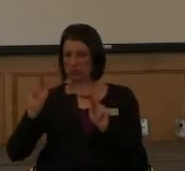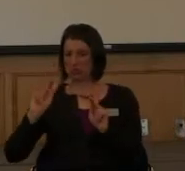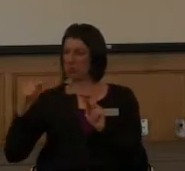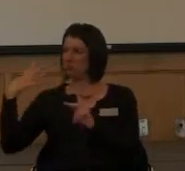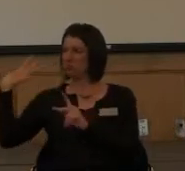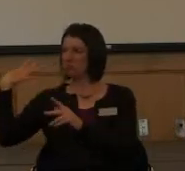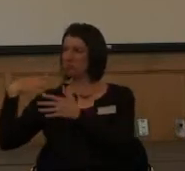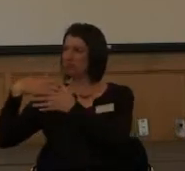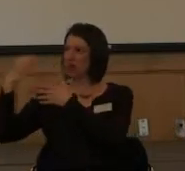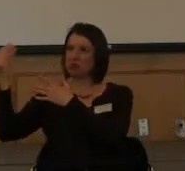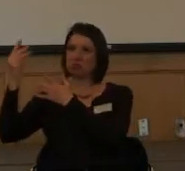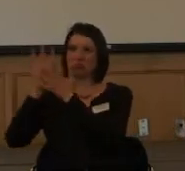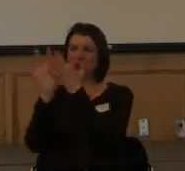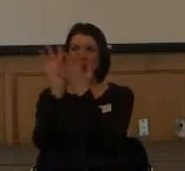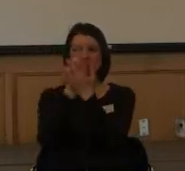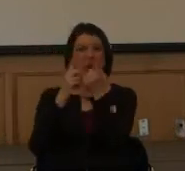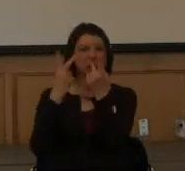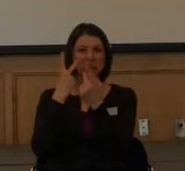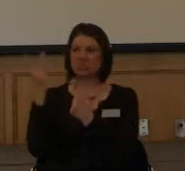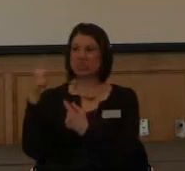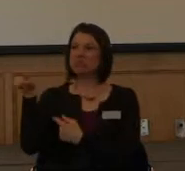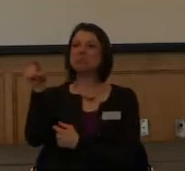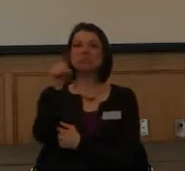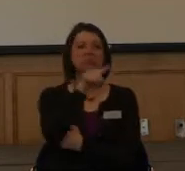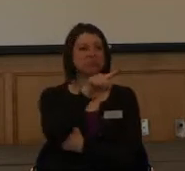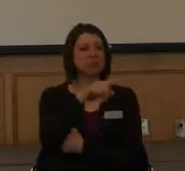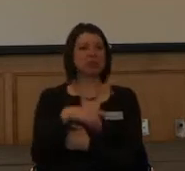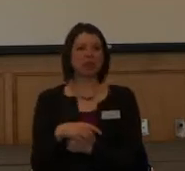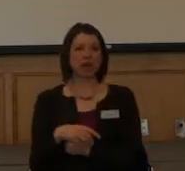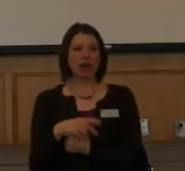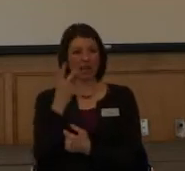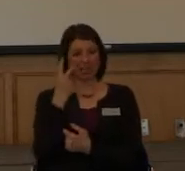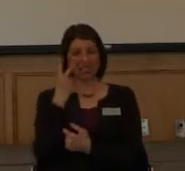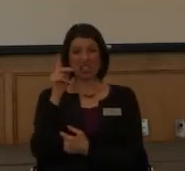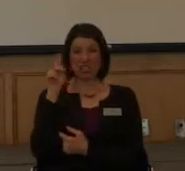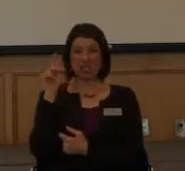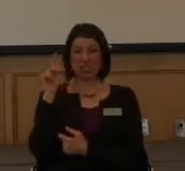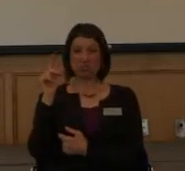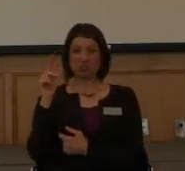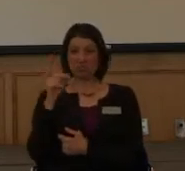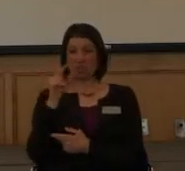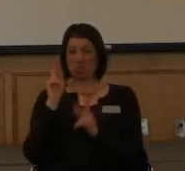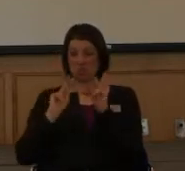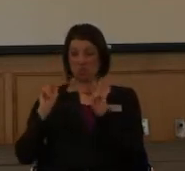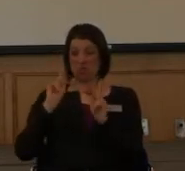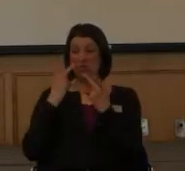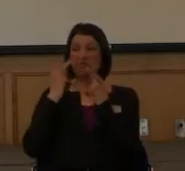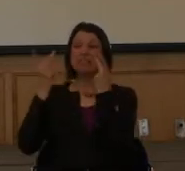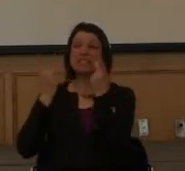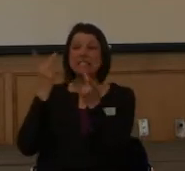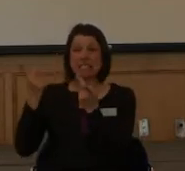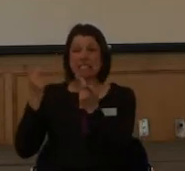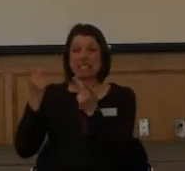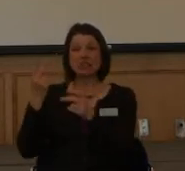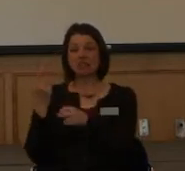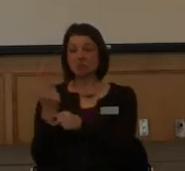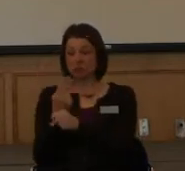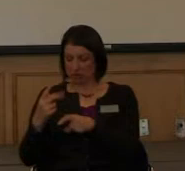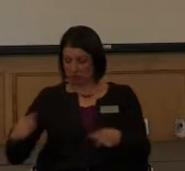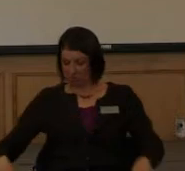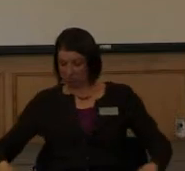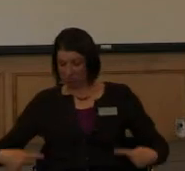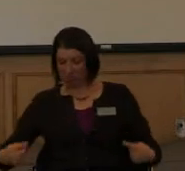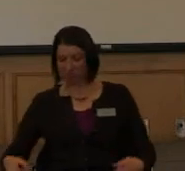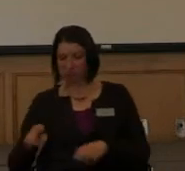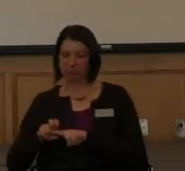and about in the city. I'd see a lot of them in the corner who were tourists, you know, the older people who were using a scooter. But, in this in itself,